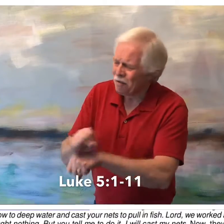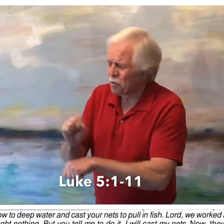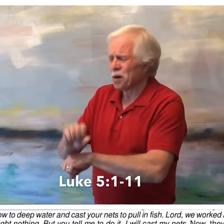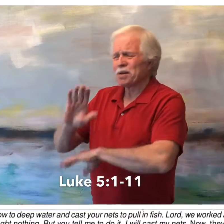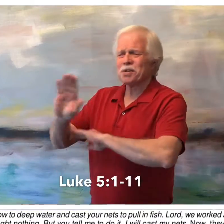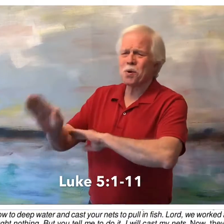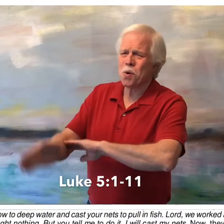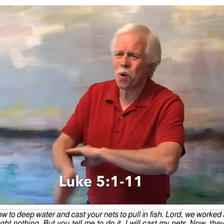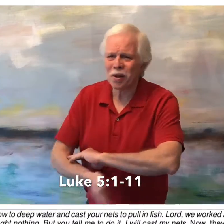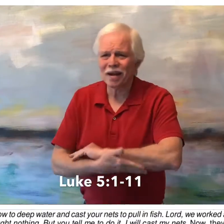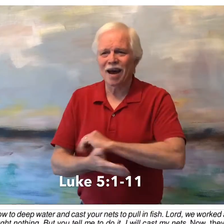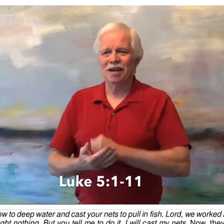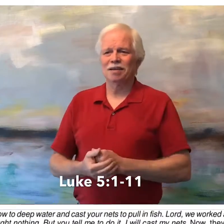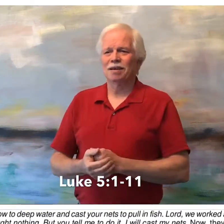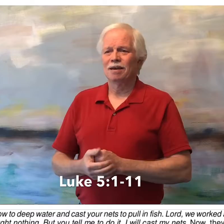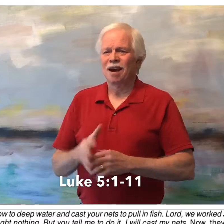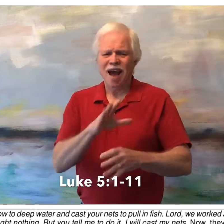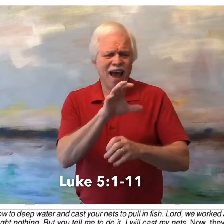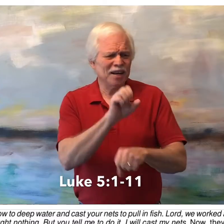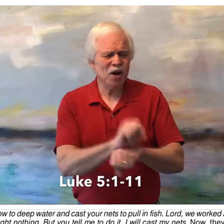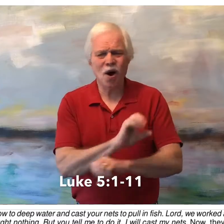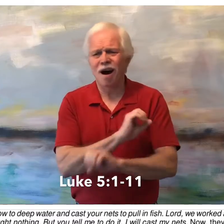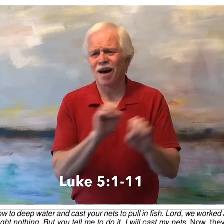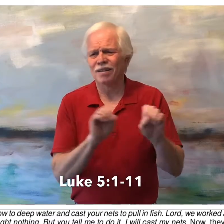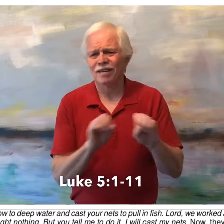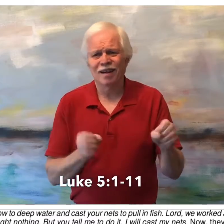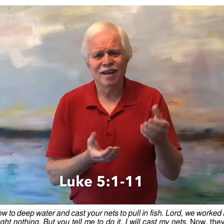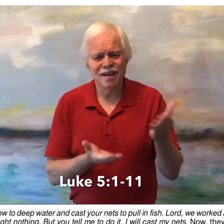have worked all night and caught nothing.